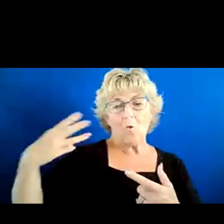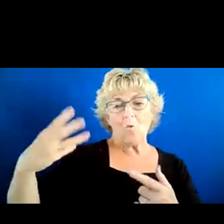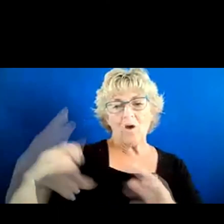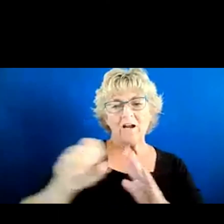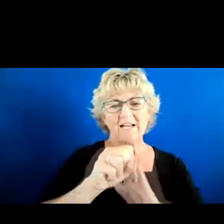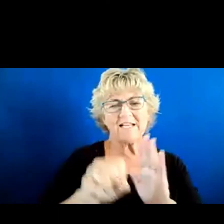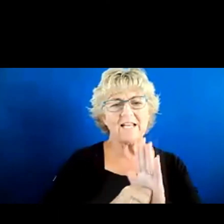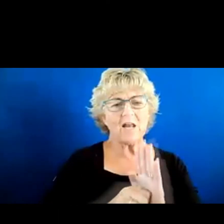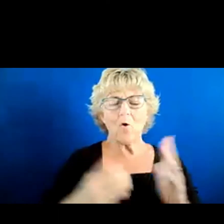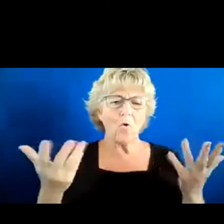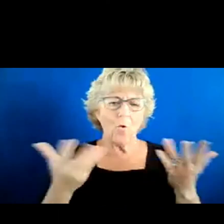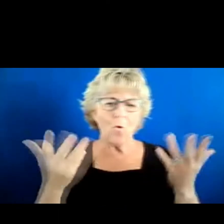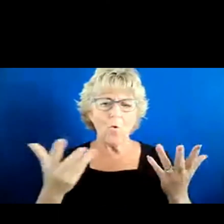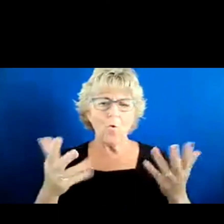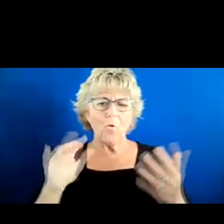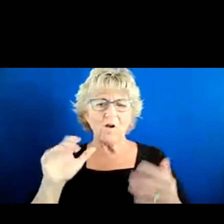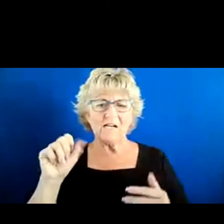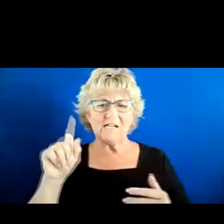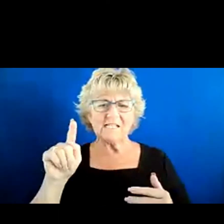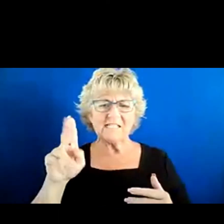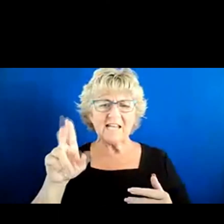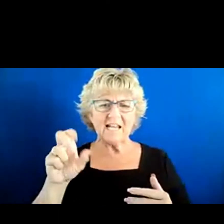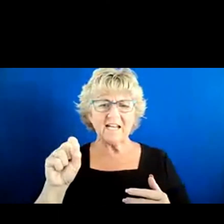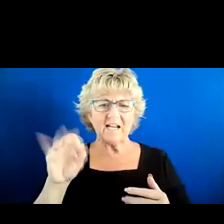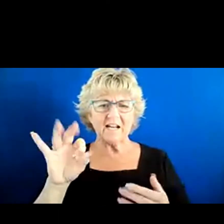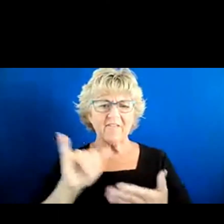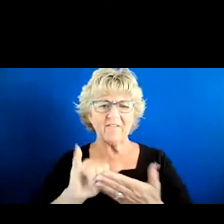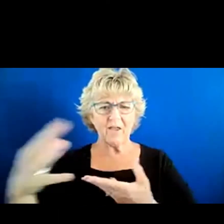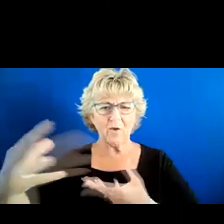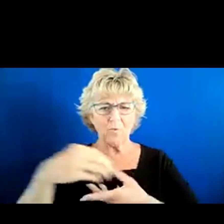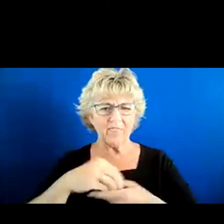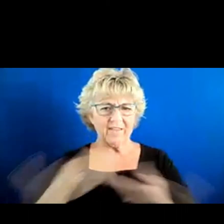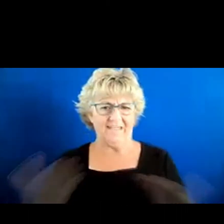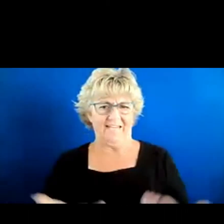can you tell me the status of that within California?